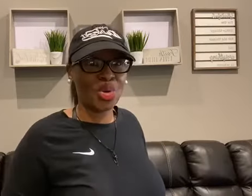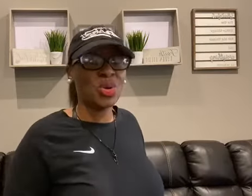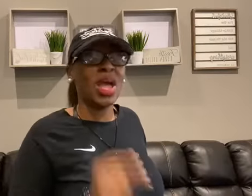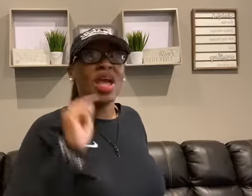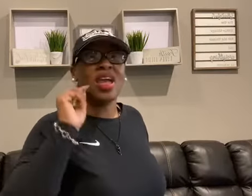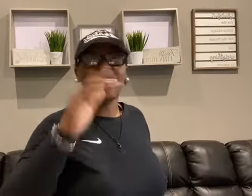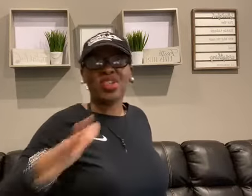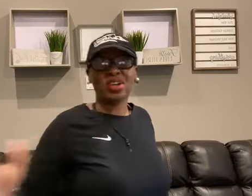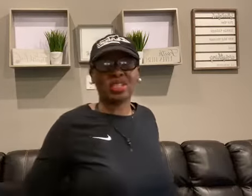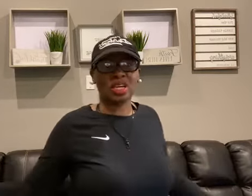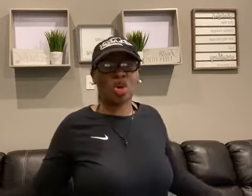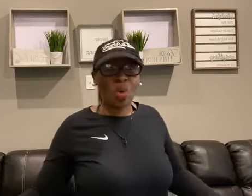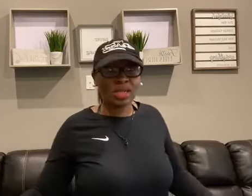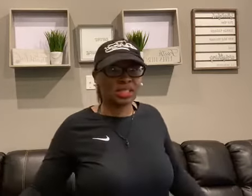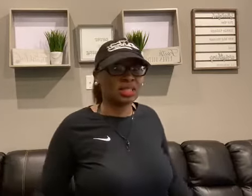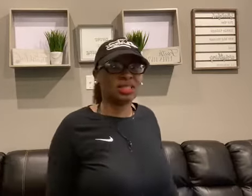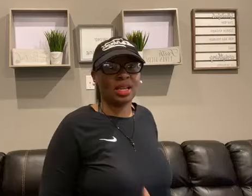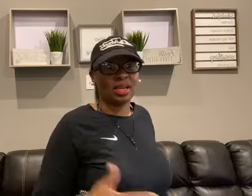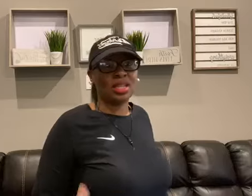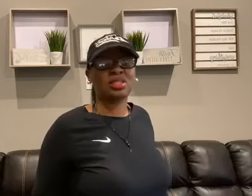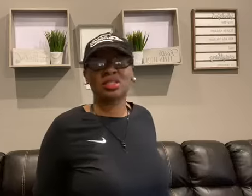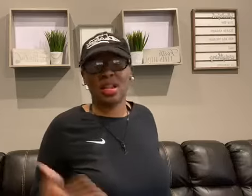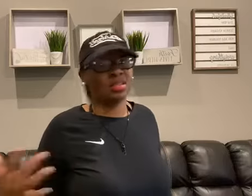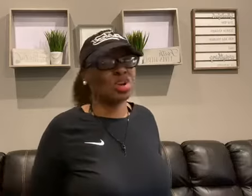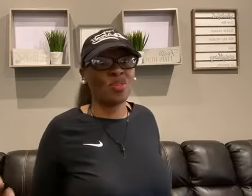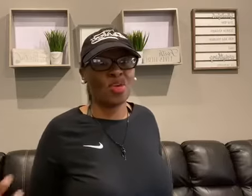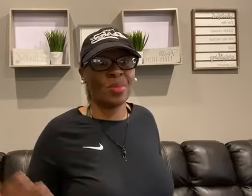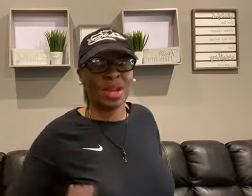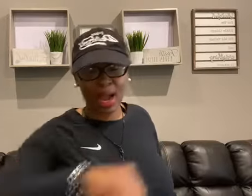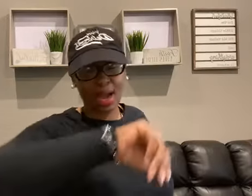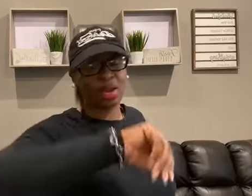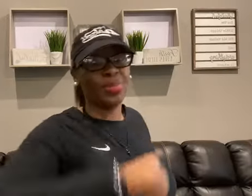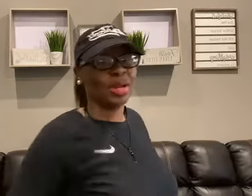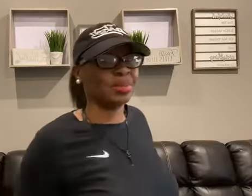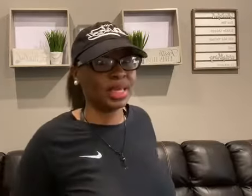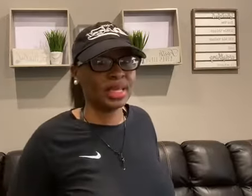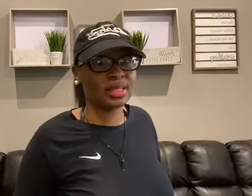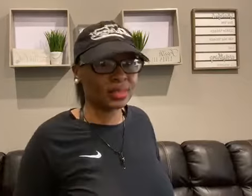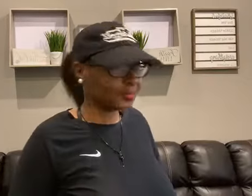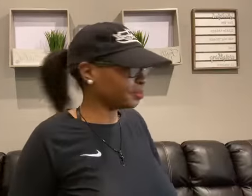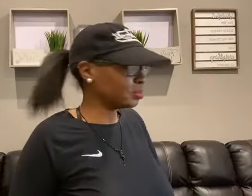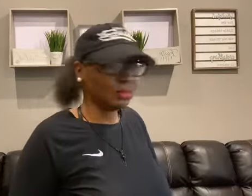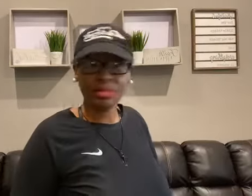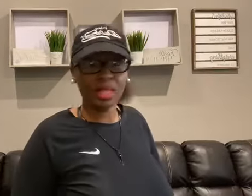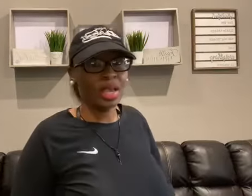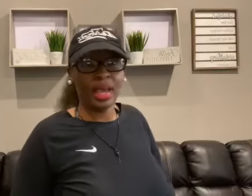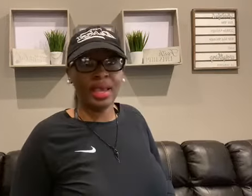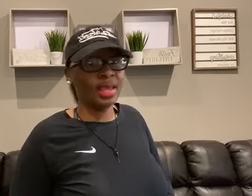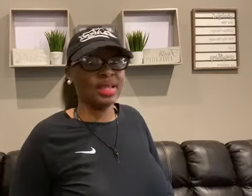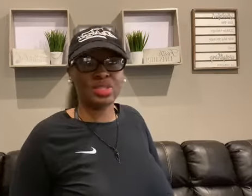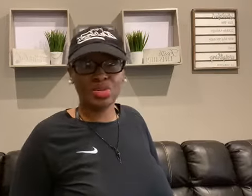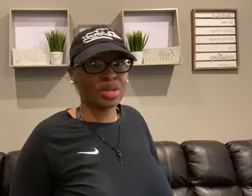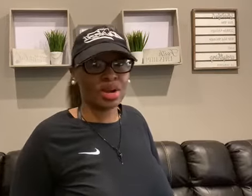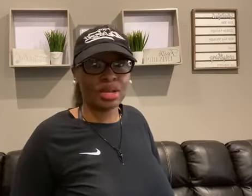Cool. If there's any questions, let's, let's talk for a minute. I got to go pick up kids. It is two 30